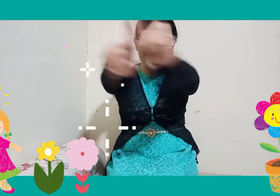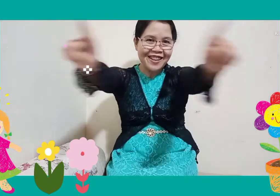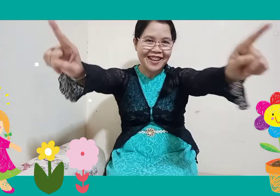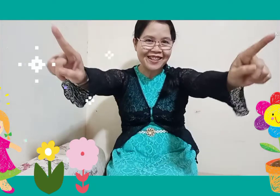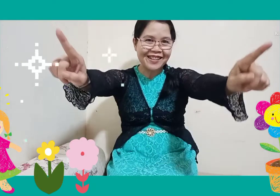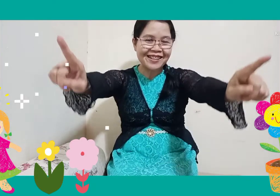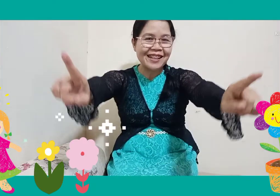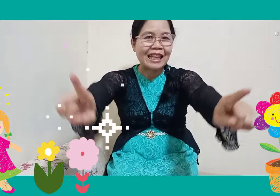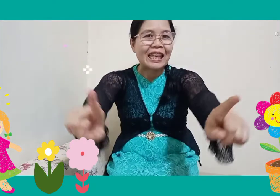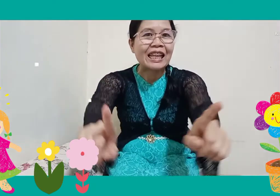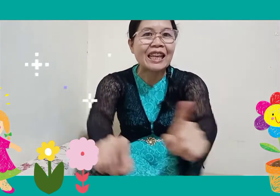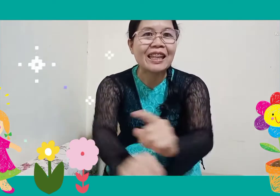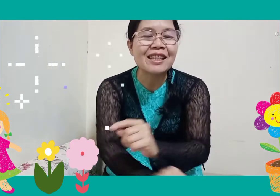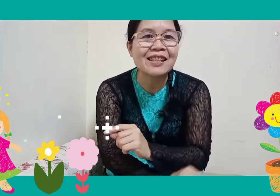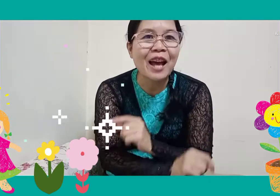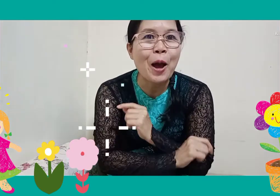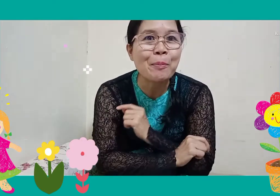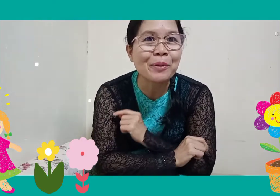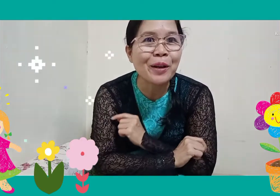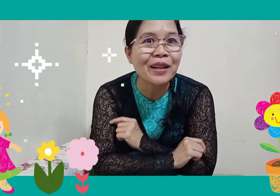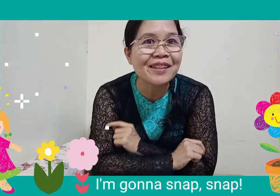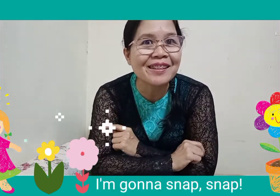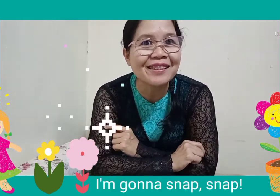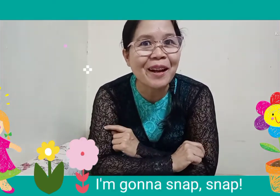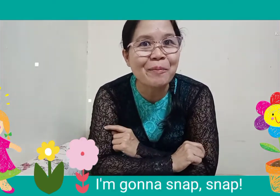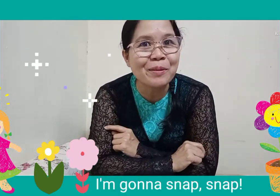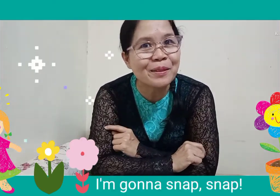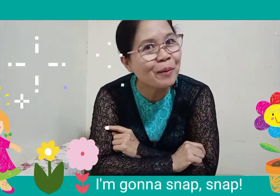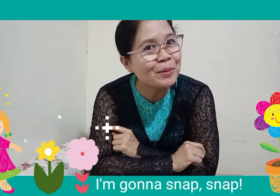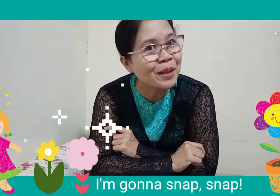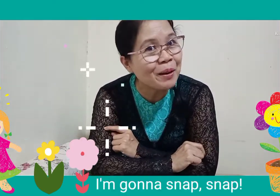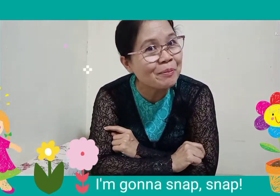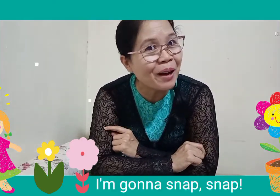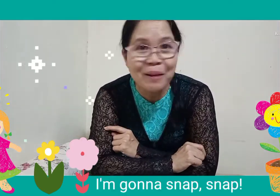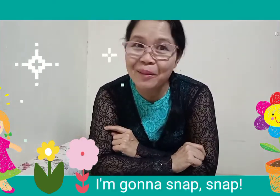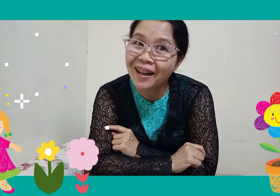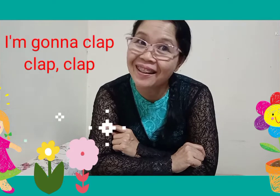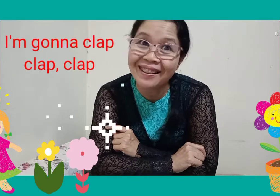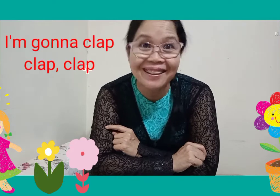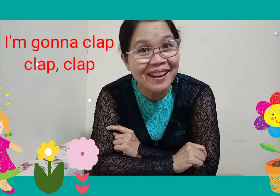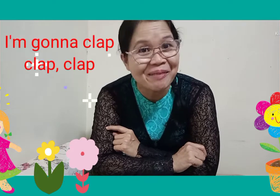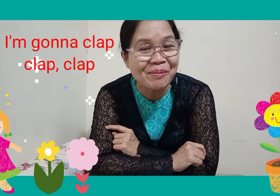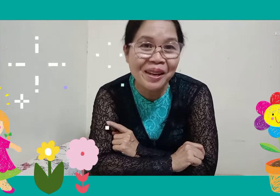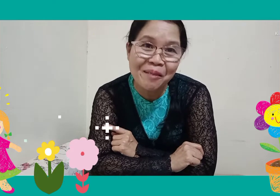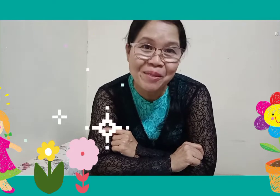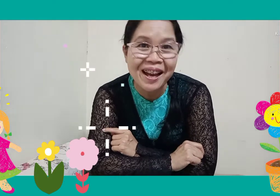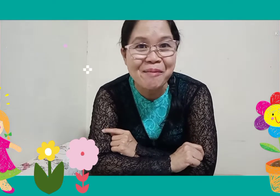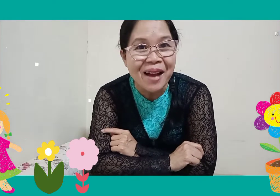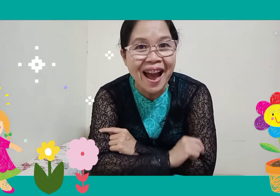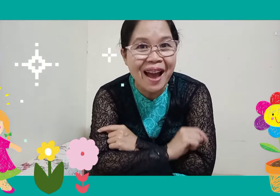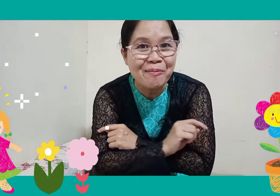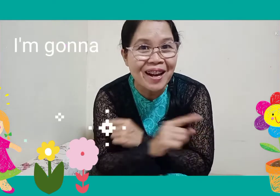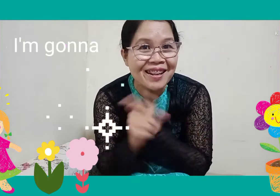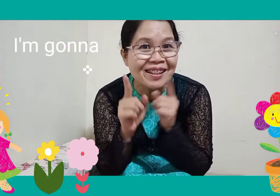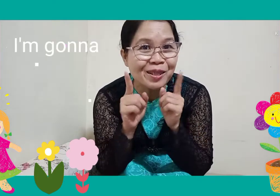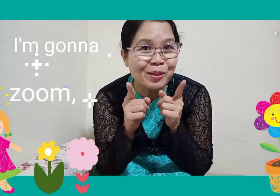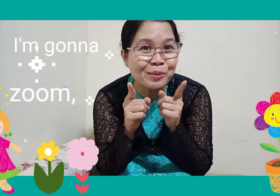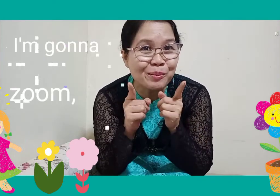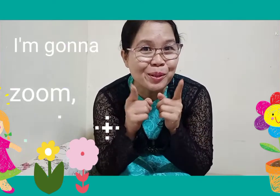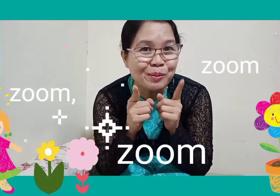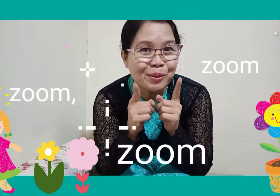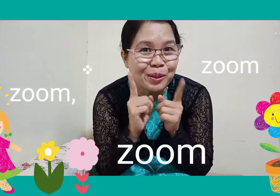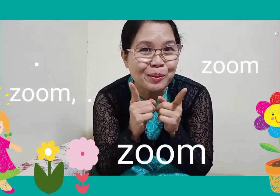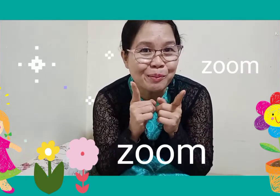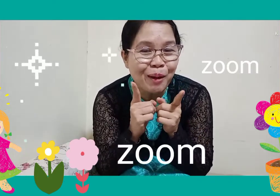yes it's I'm gonna snap snap snap I'm gonna club club club I'm gonna